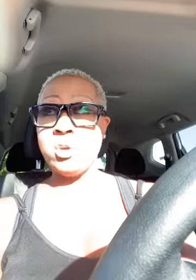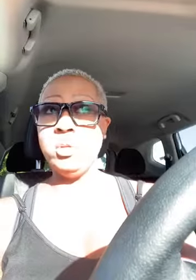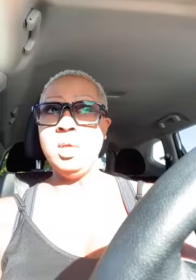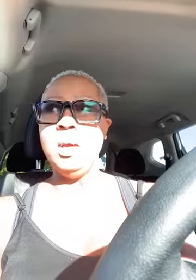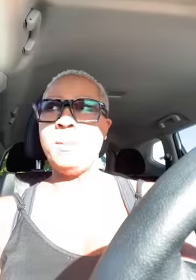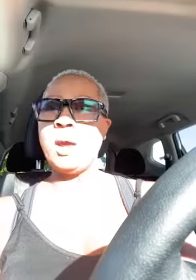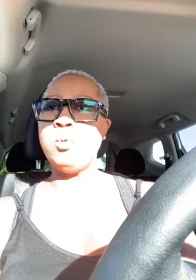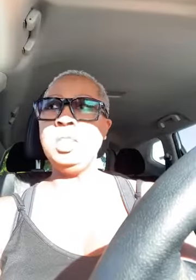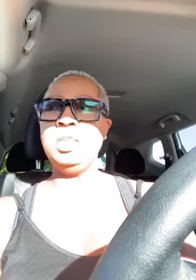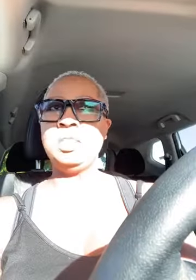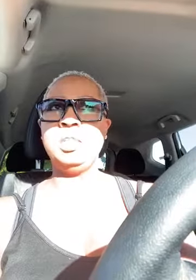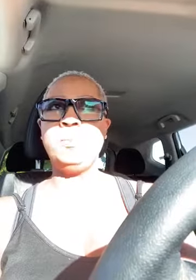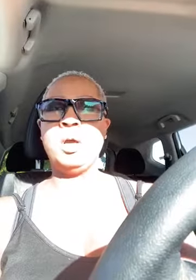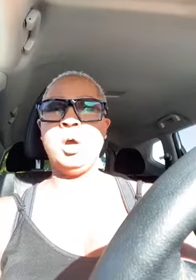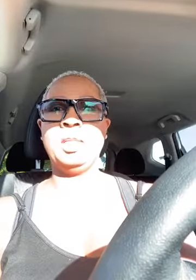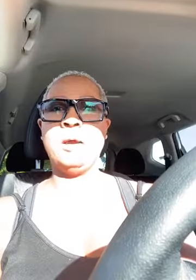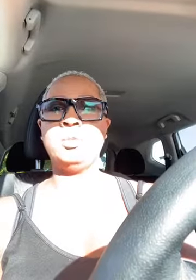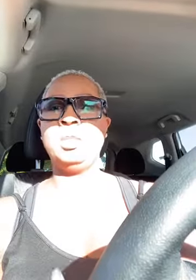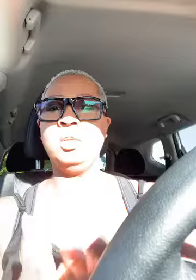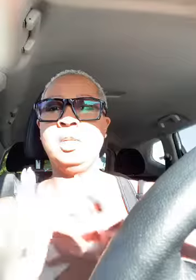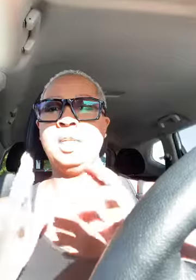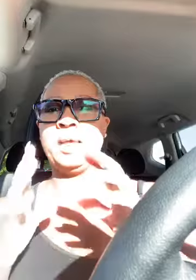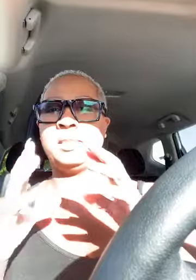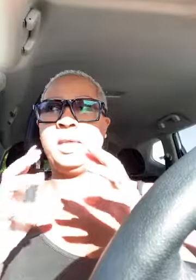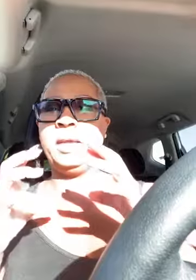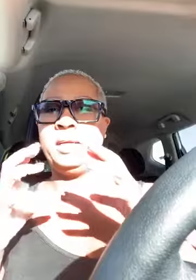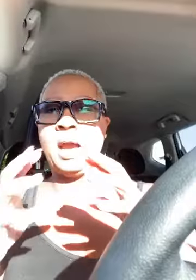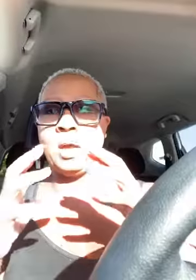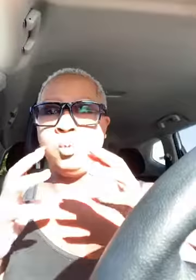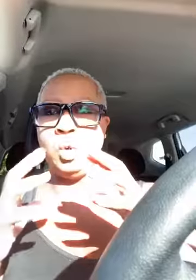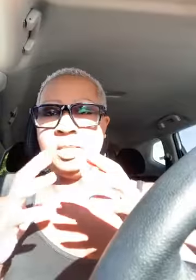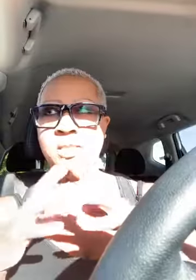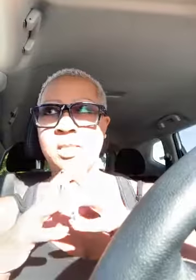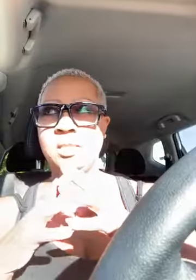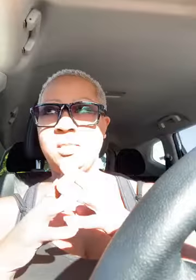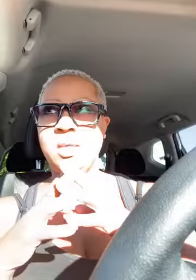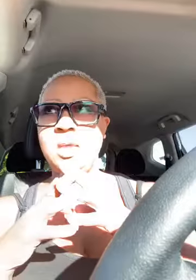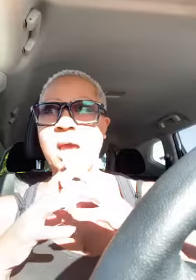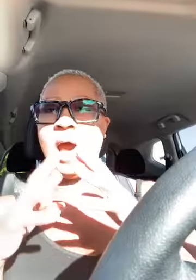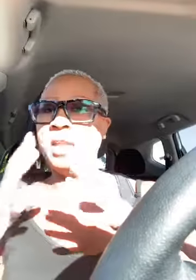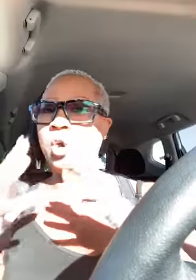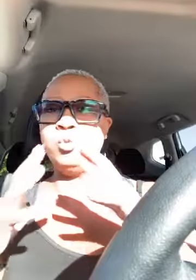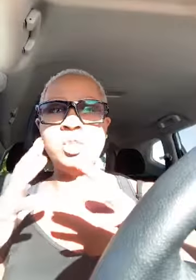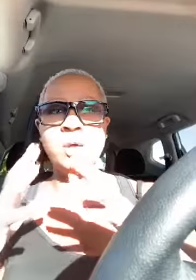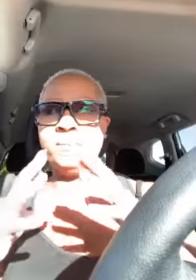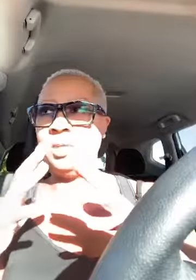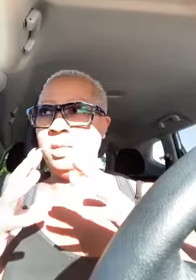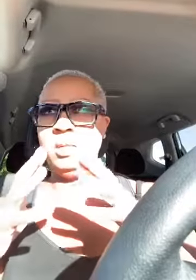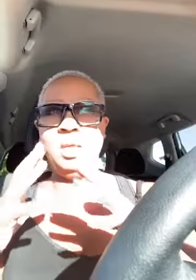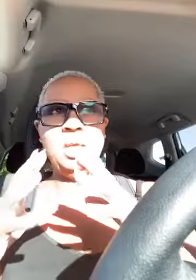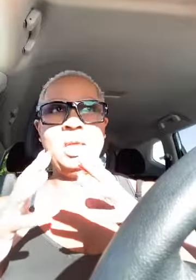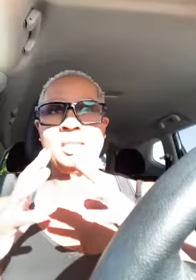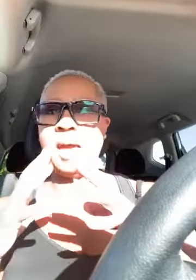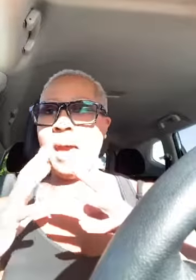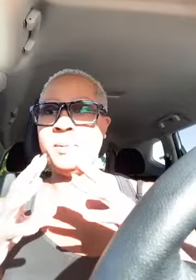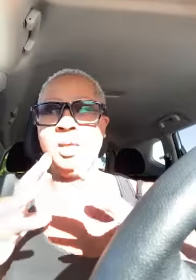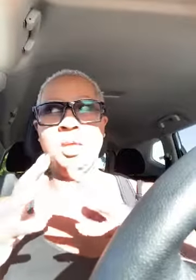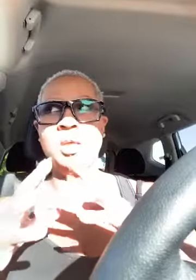but i really didn't sleep at all and i was literally like saying god what is this i know something is happening here